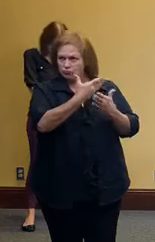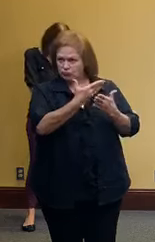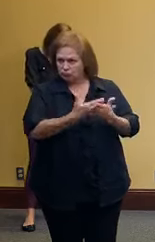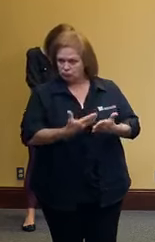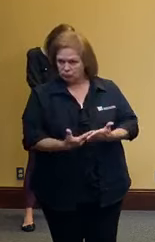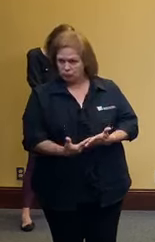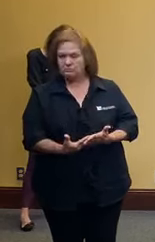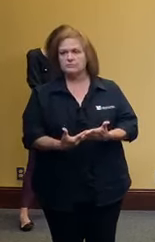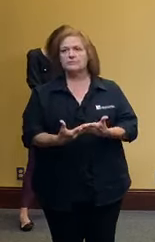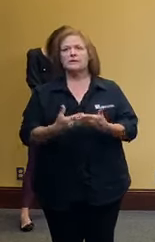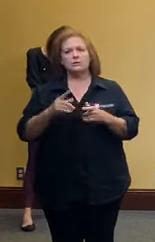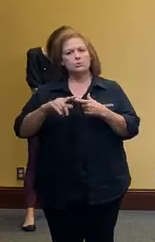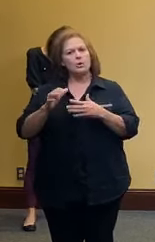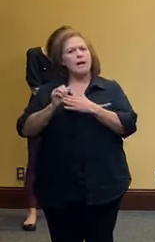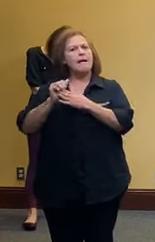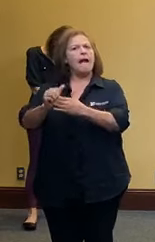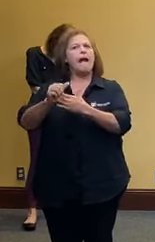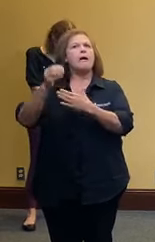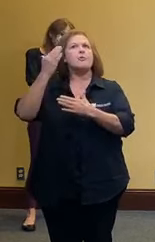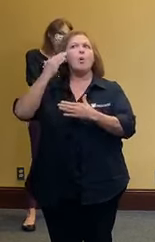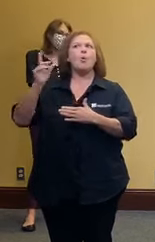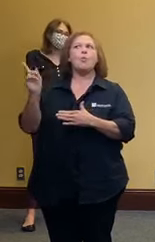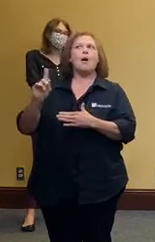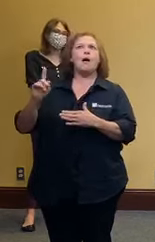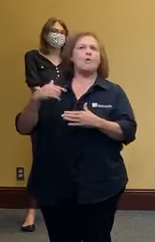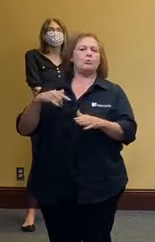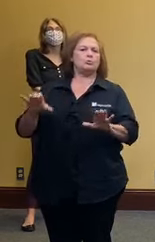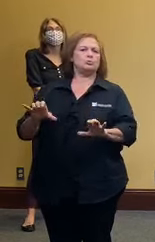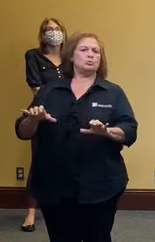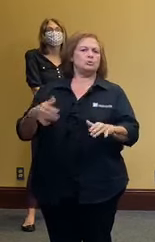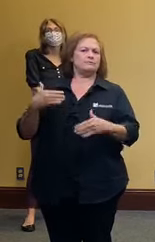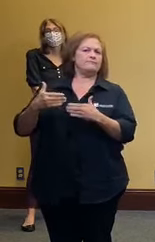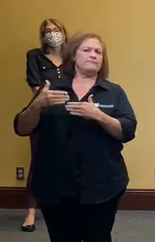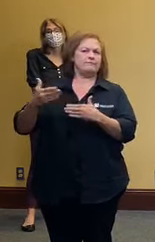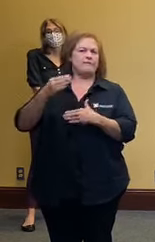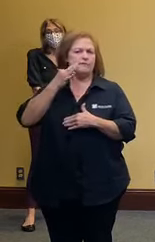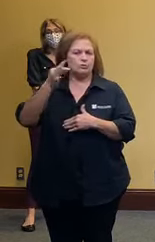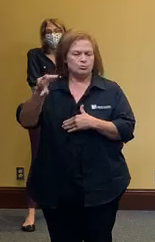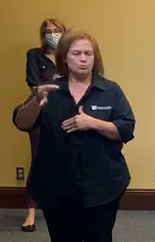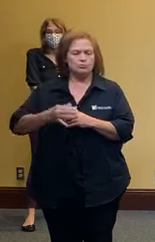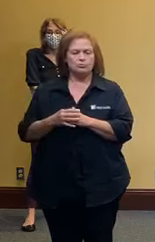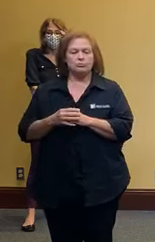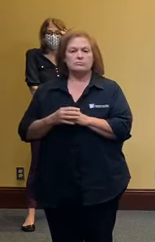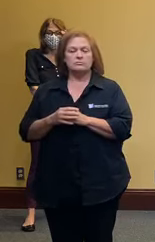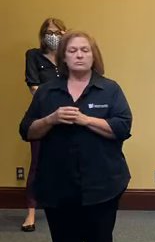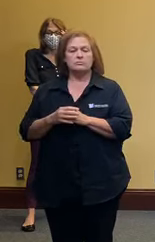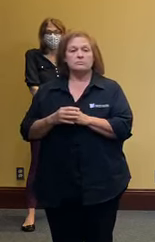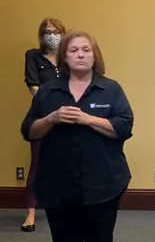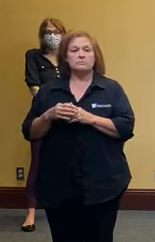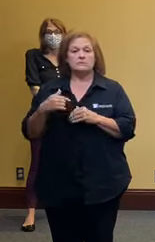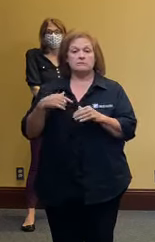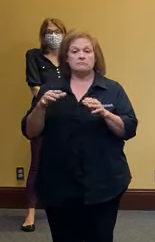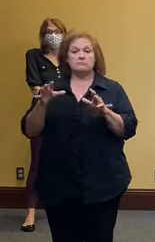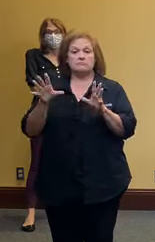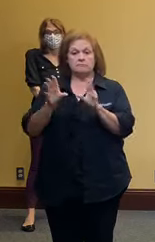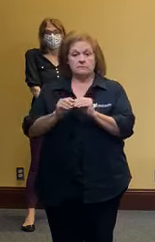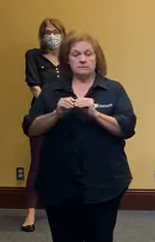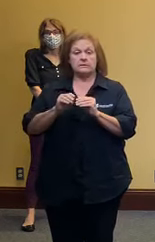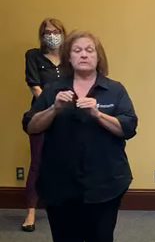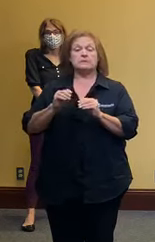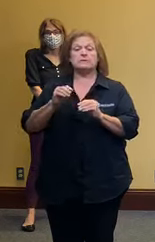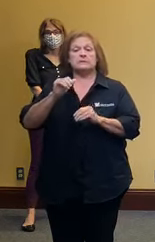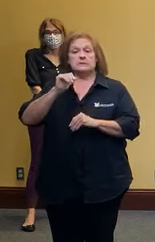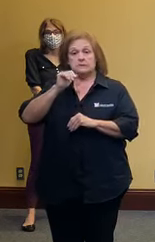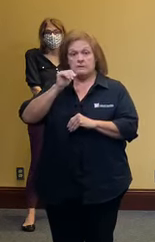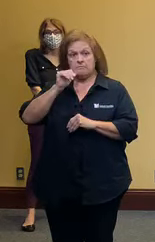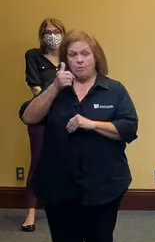really as to guide us throughout this we'll be back tomorrow you know i've said um i've scheduled a press conference tomorrow